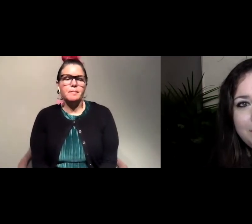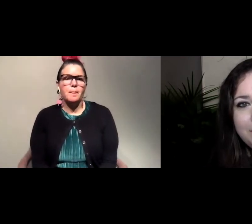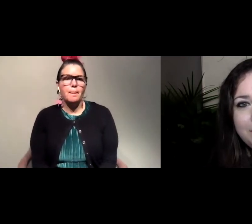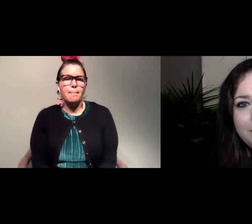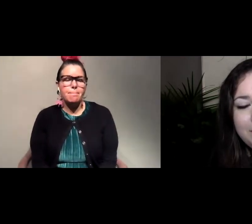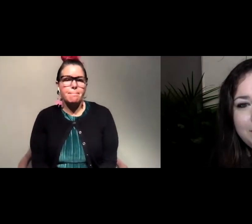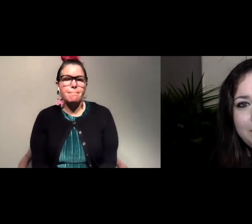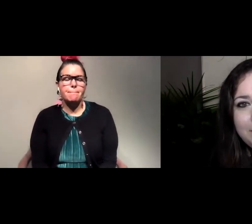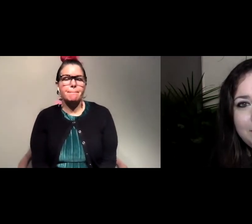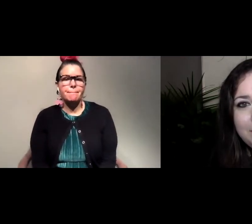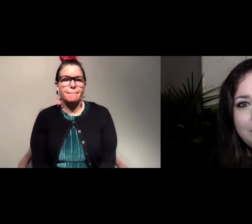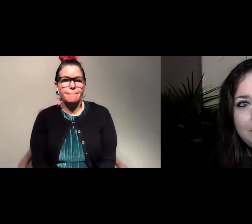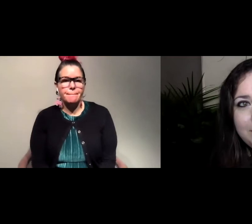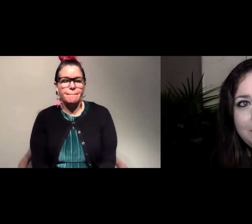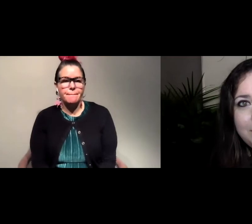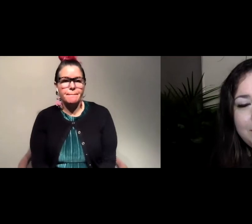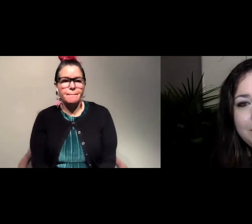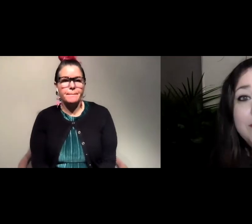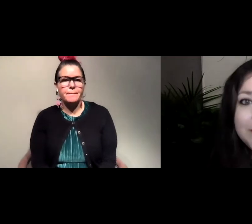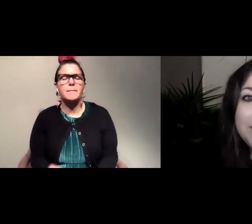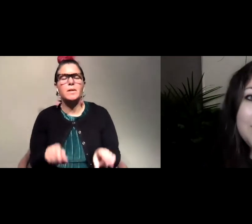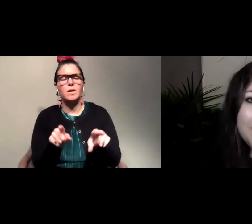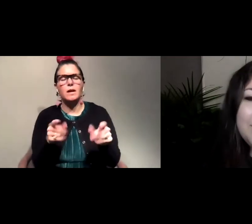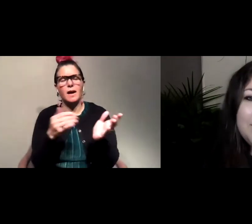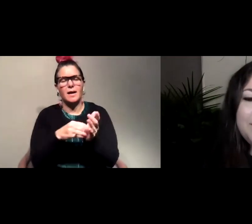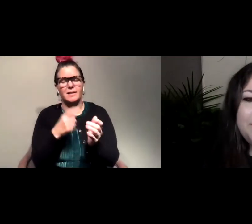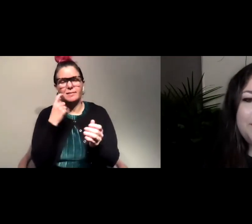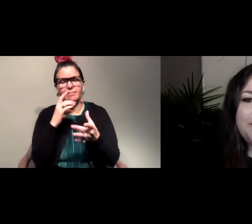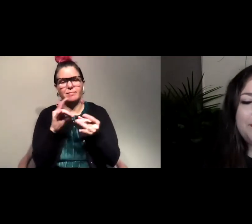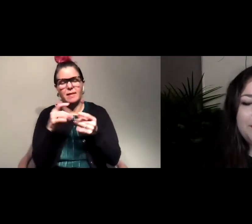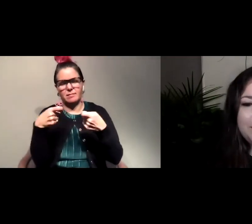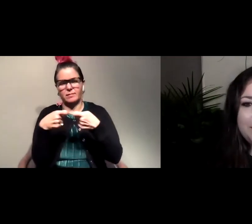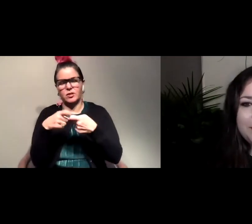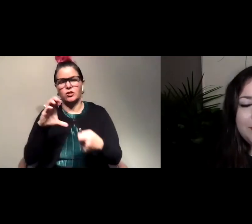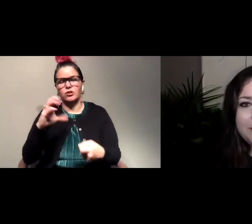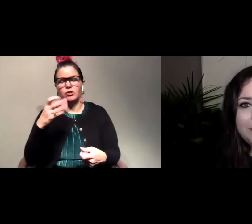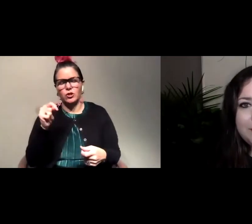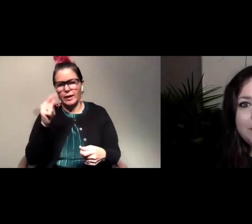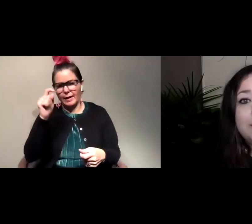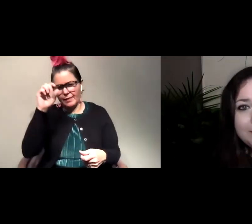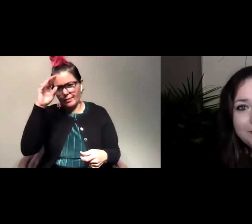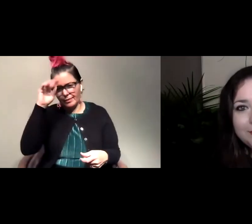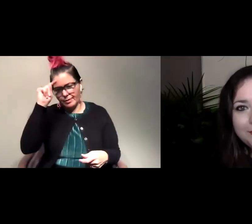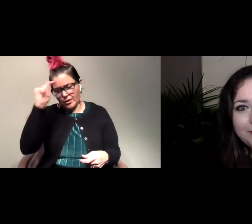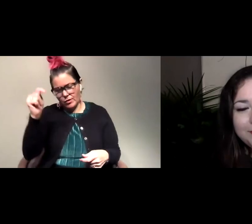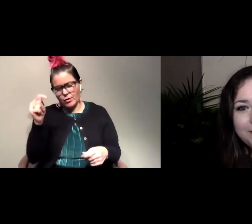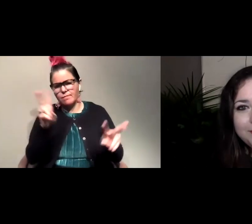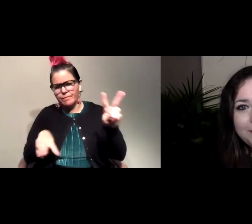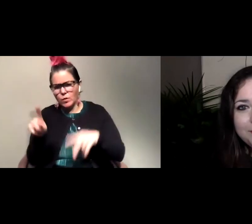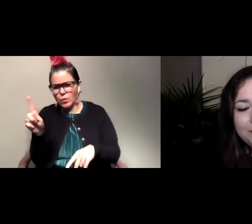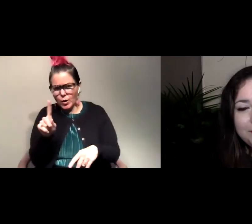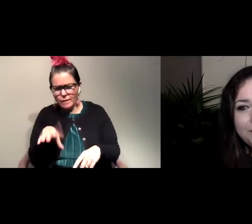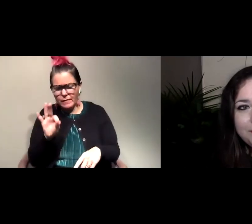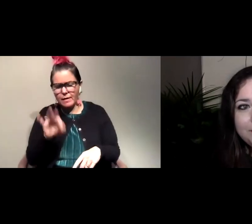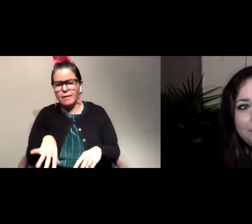use that circuit theory that I was talking about earlier to look at where those corridors are and then we've also proposed